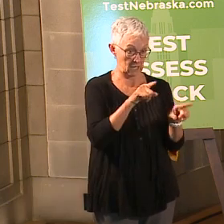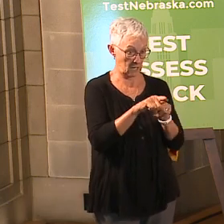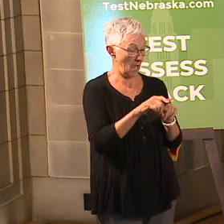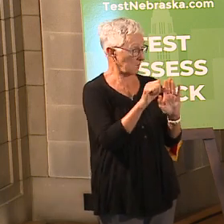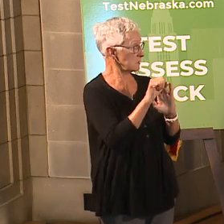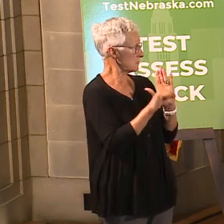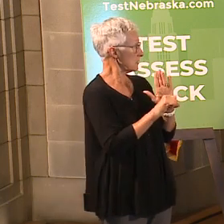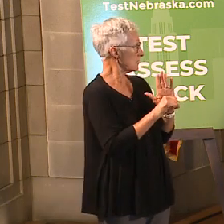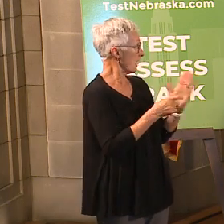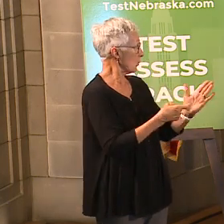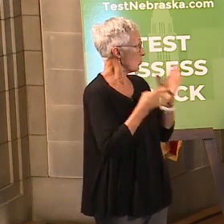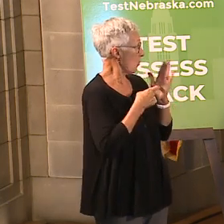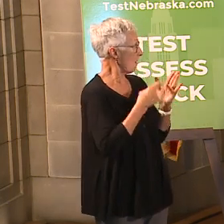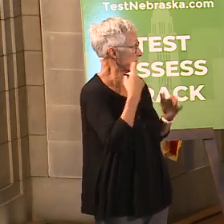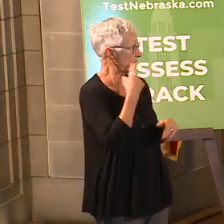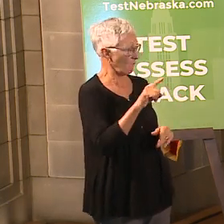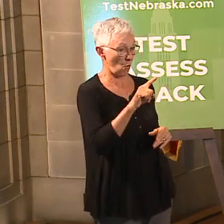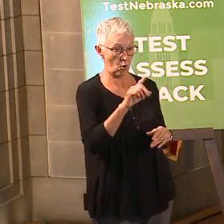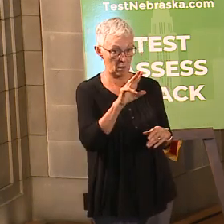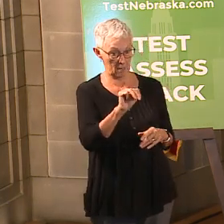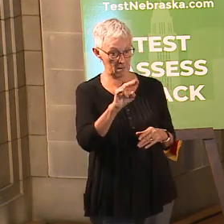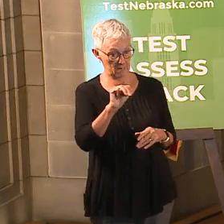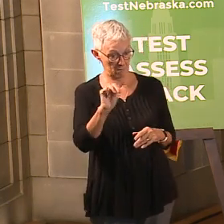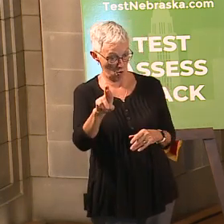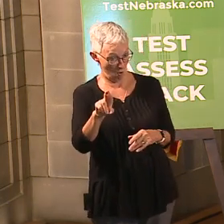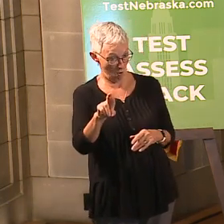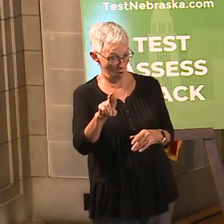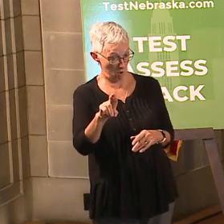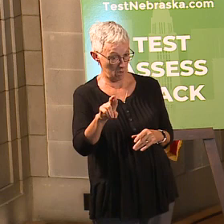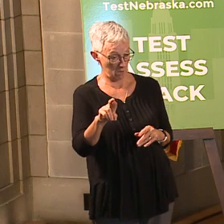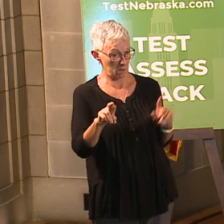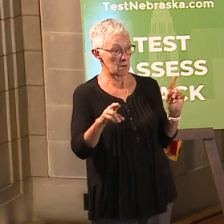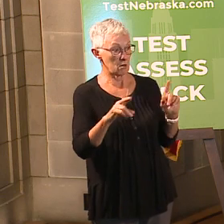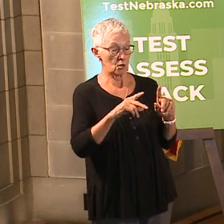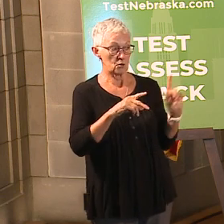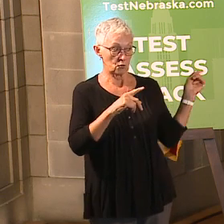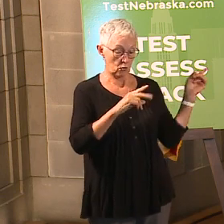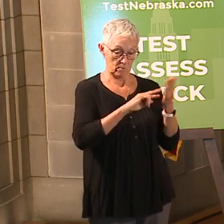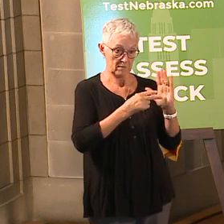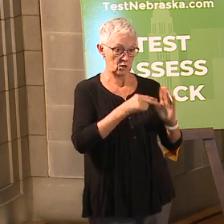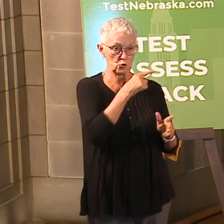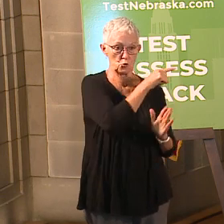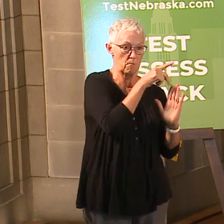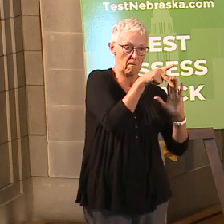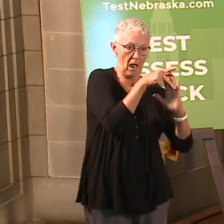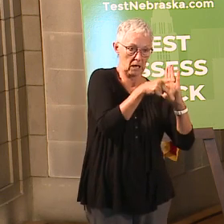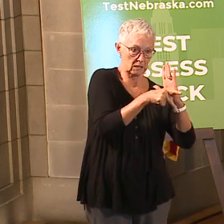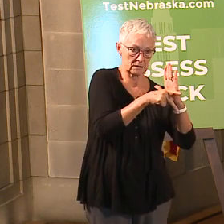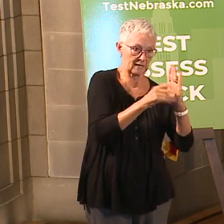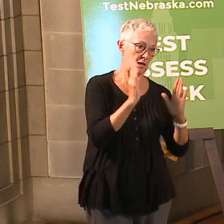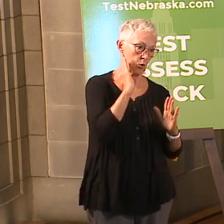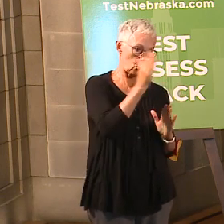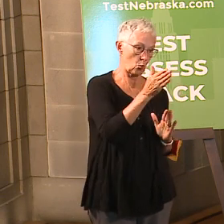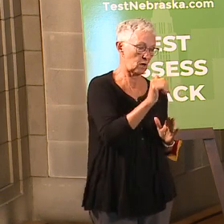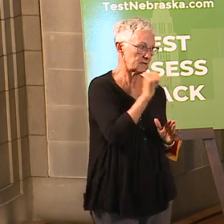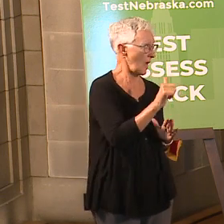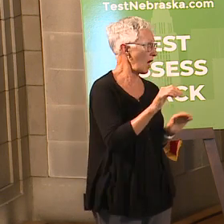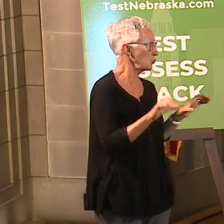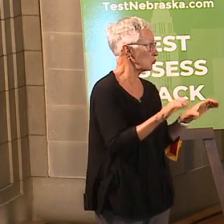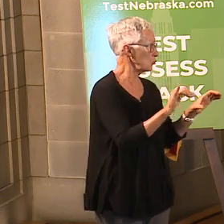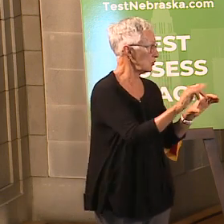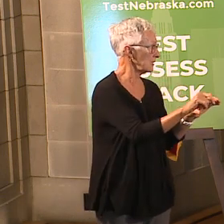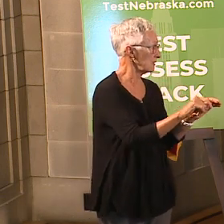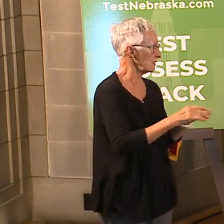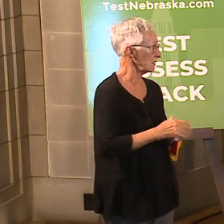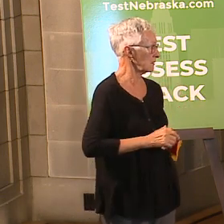MMR and stuff like that. But you're saying as a matter of policy, you're not going to do it, but it sounds like... But I would just